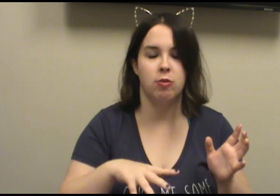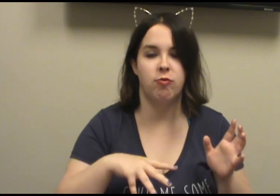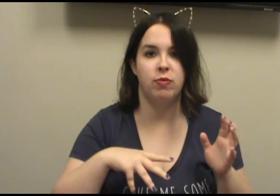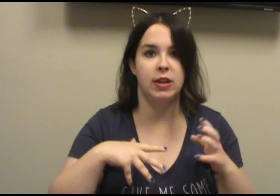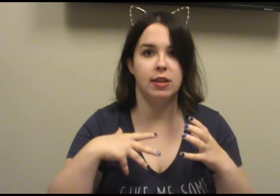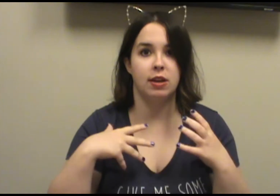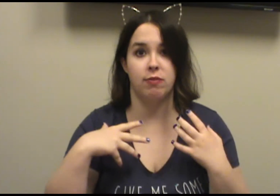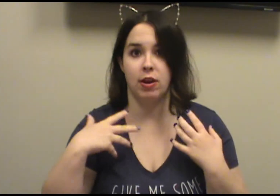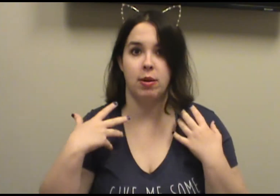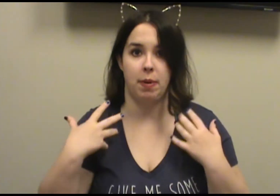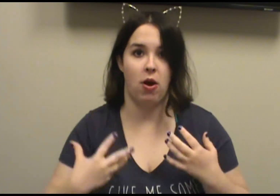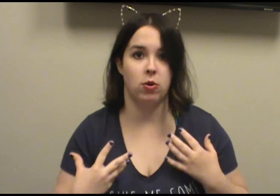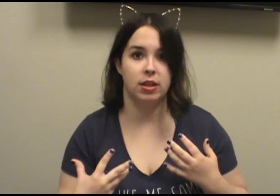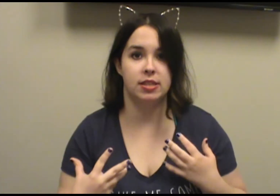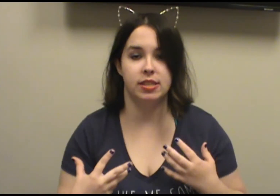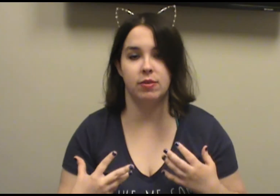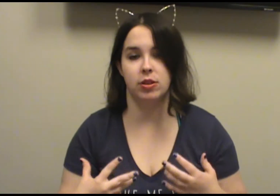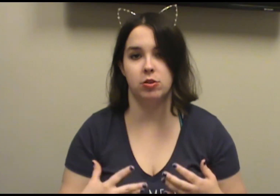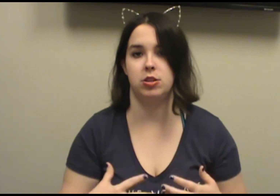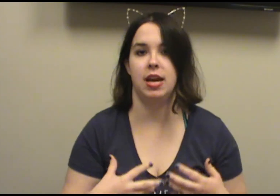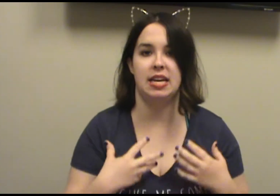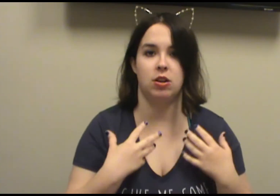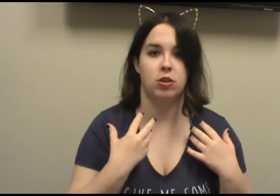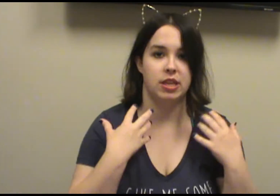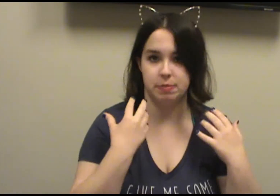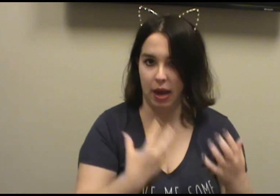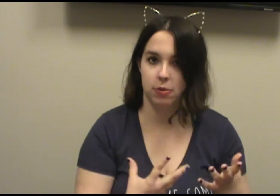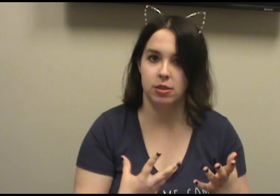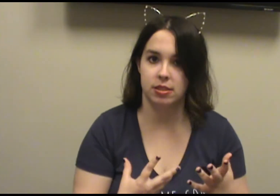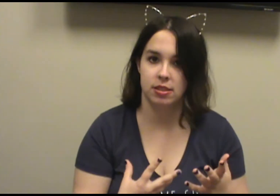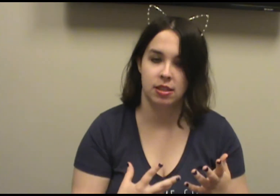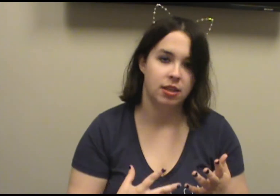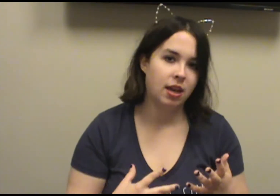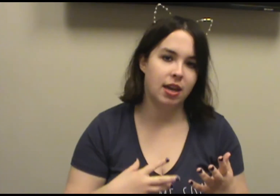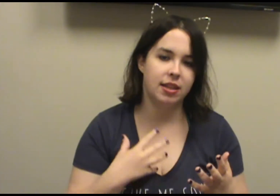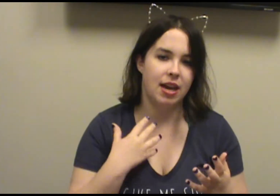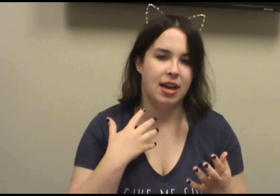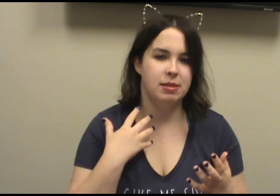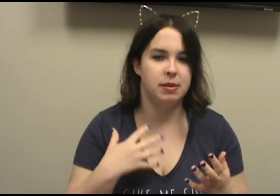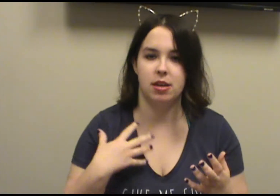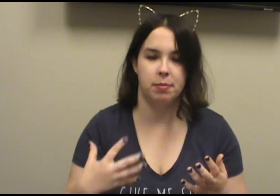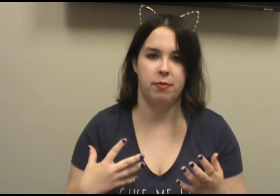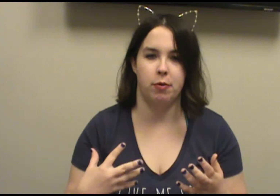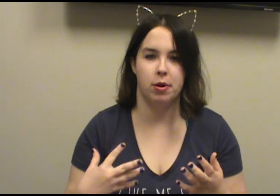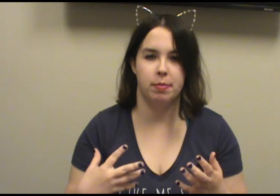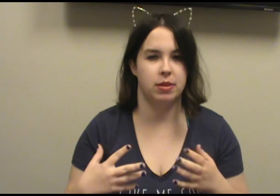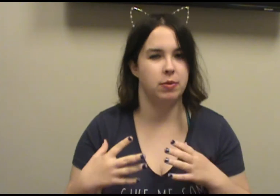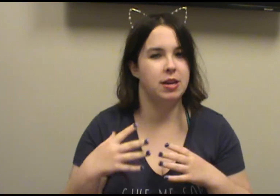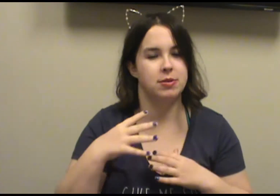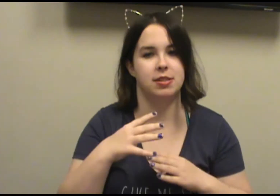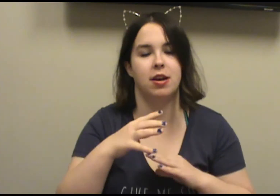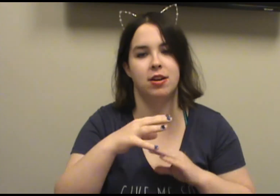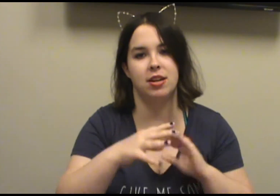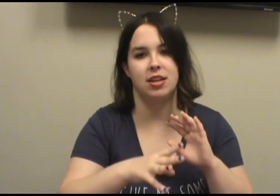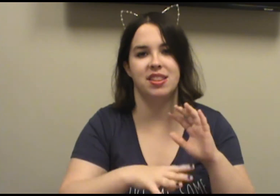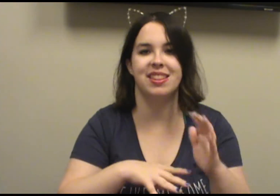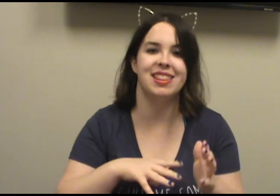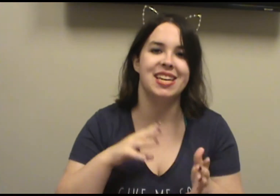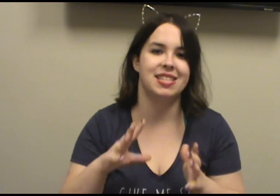feeling very powerless, even though she has all these powers, and that has been done before, but the way it was done in this